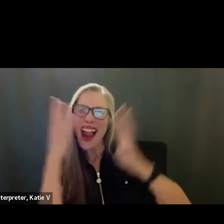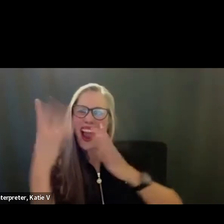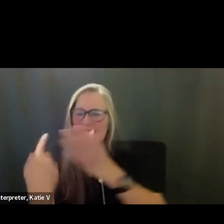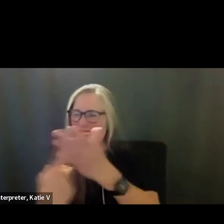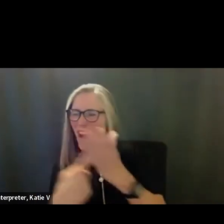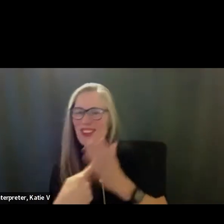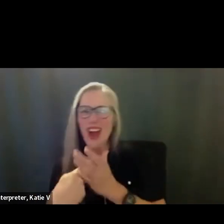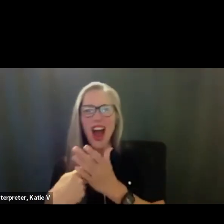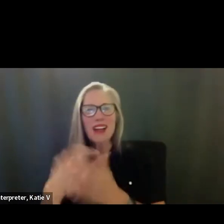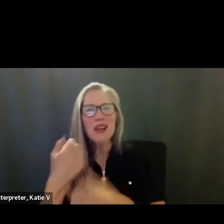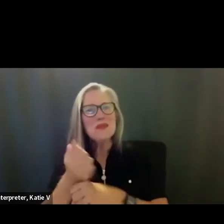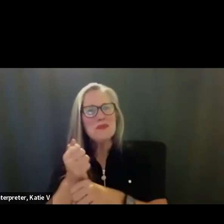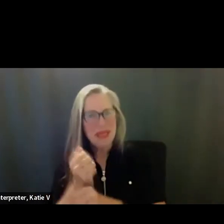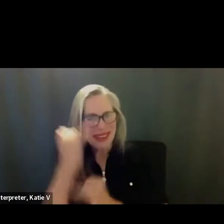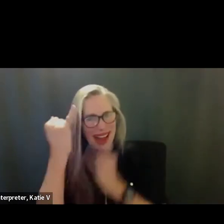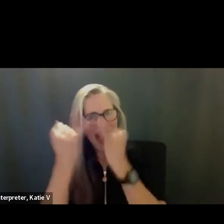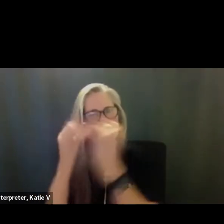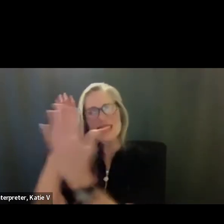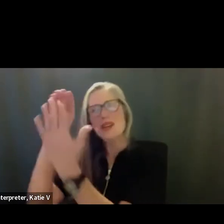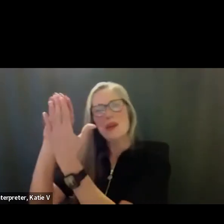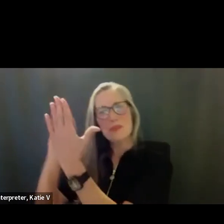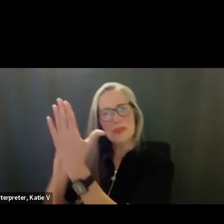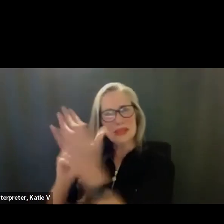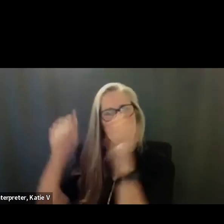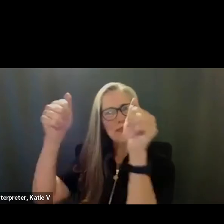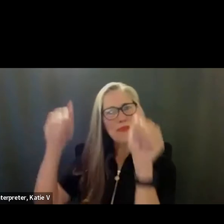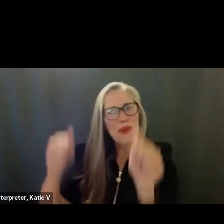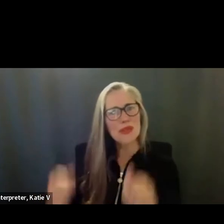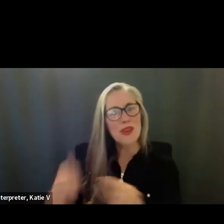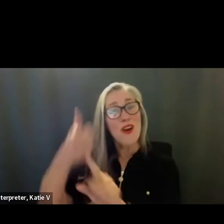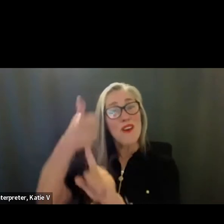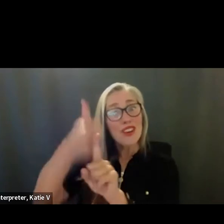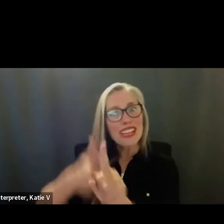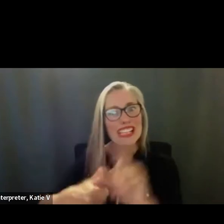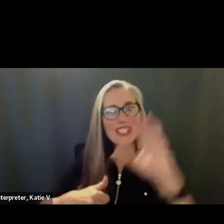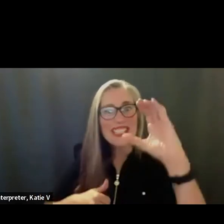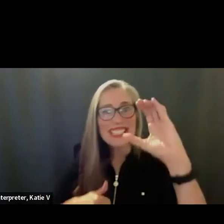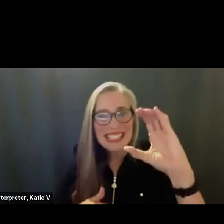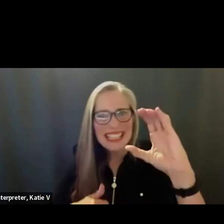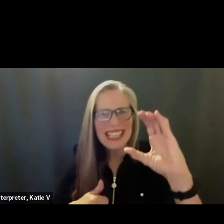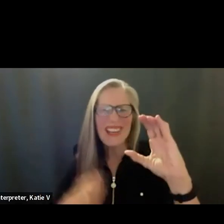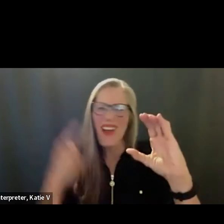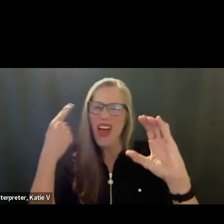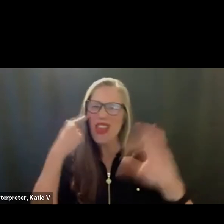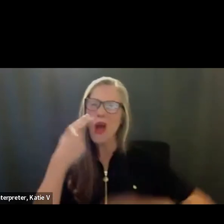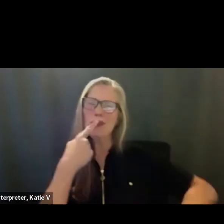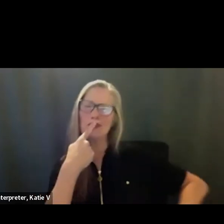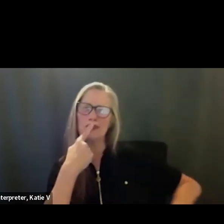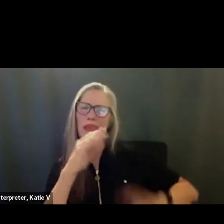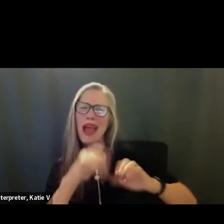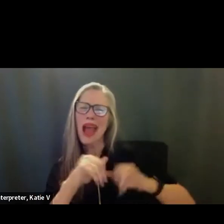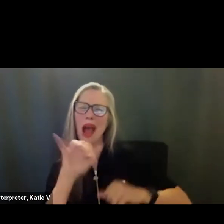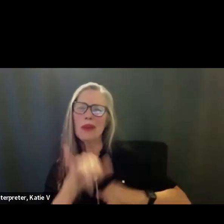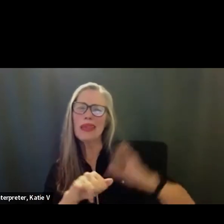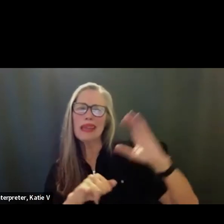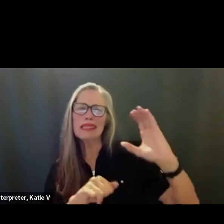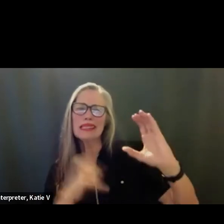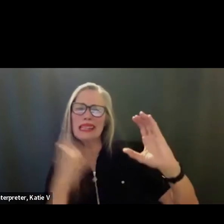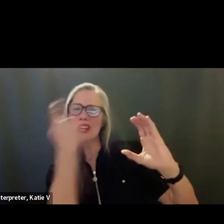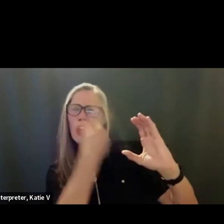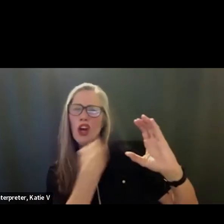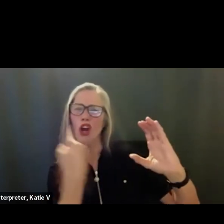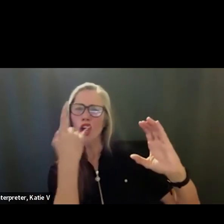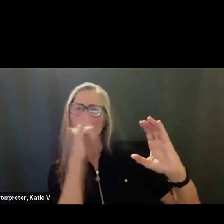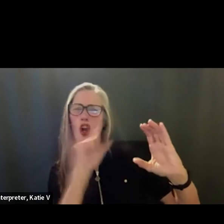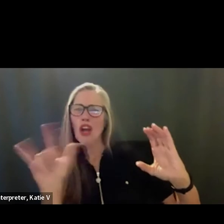about each C and what it would look like and sound like in the classroom. And our next steps